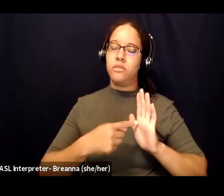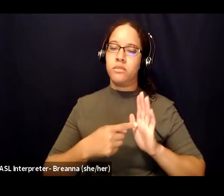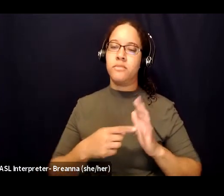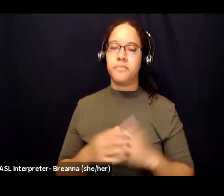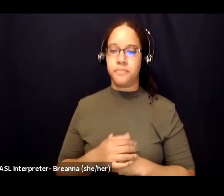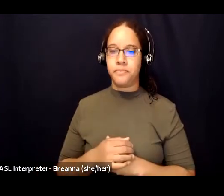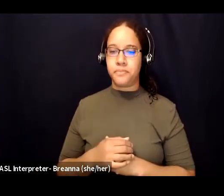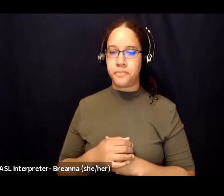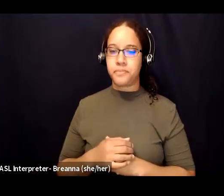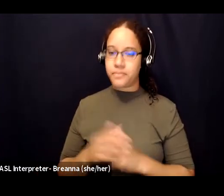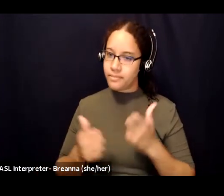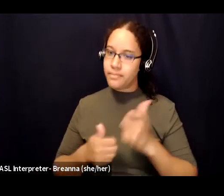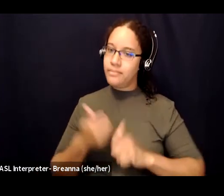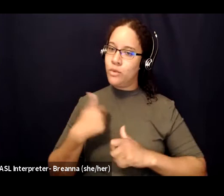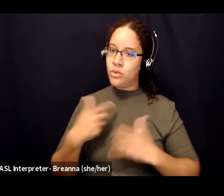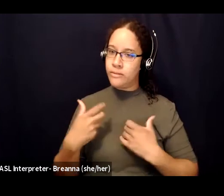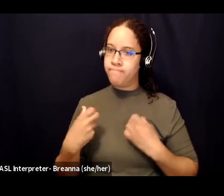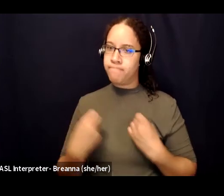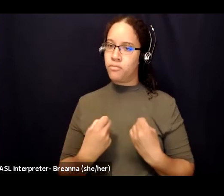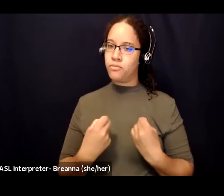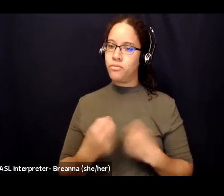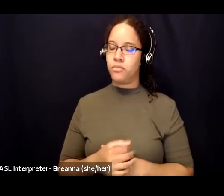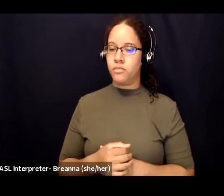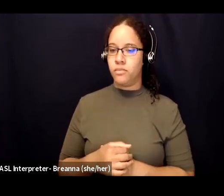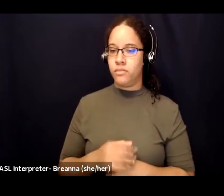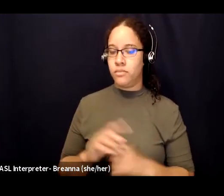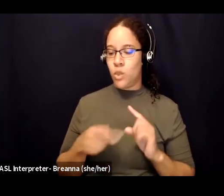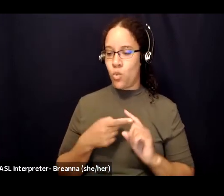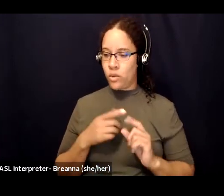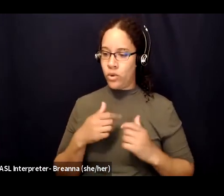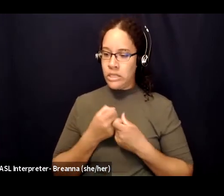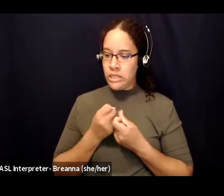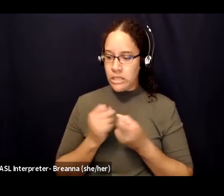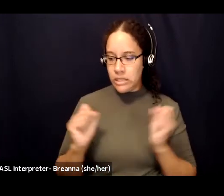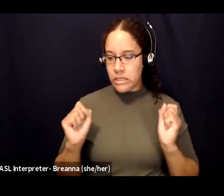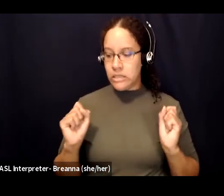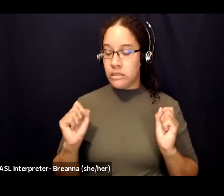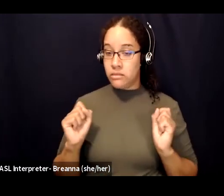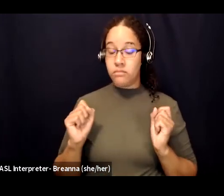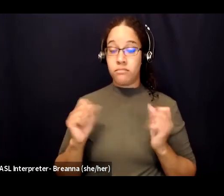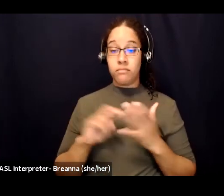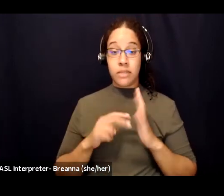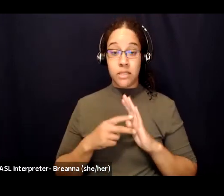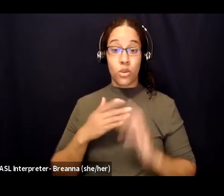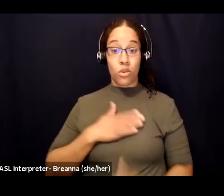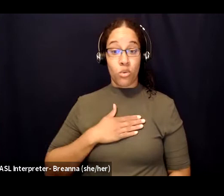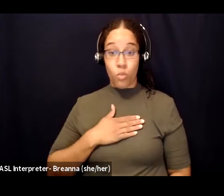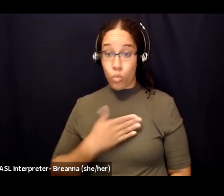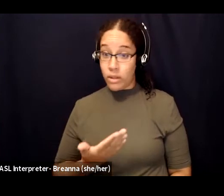barrier is our belief about vulnerability, the question becomes, are we willing to show up and be seen when we can't control the outcome? When the